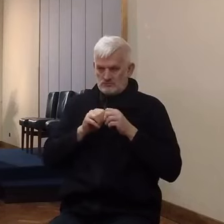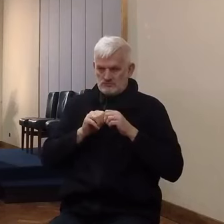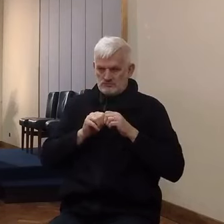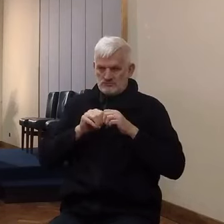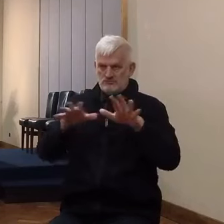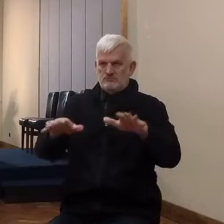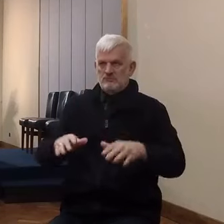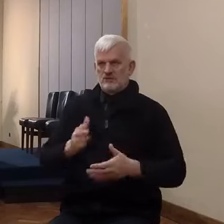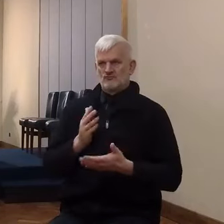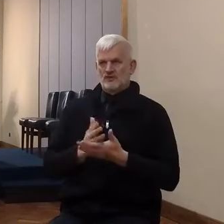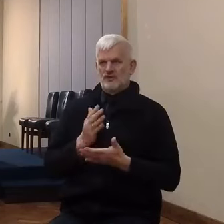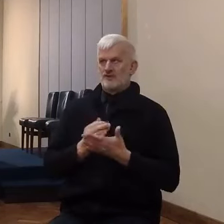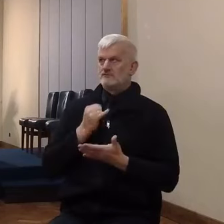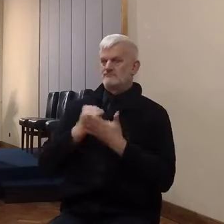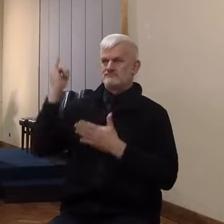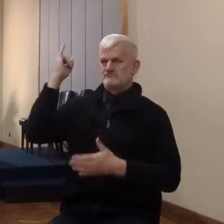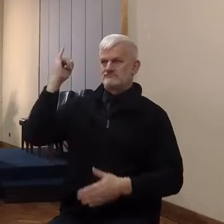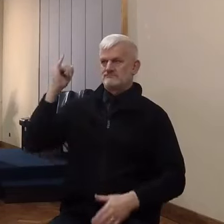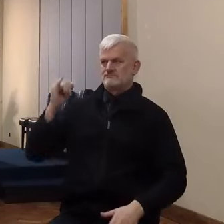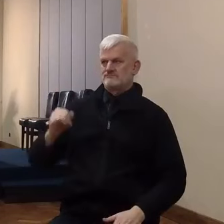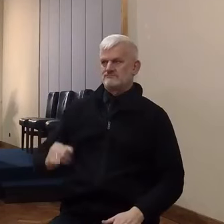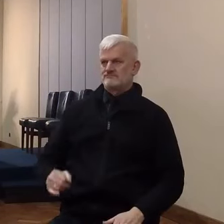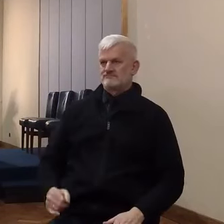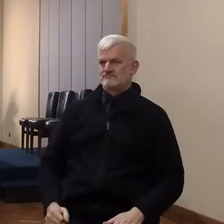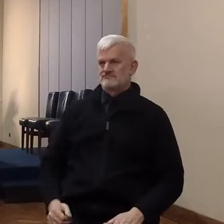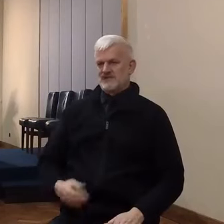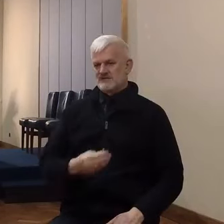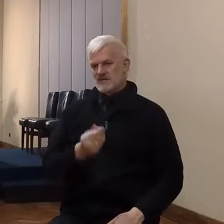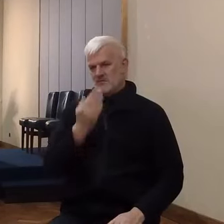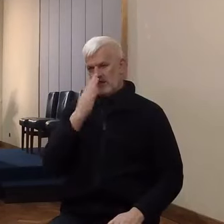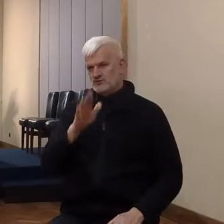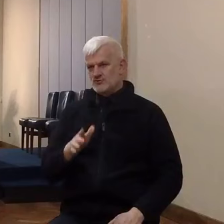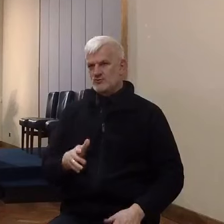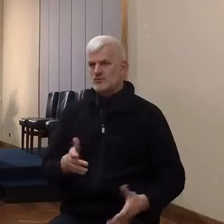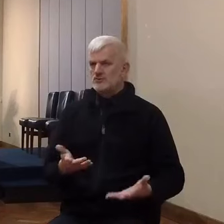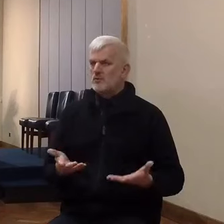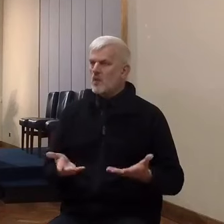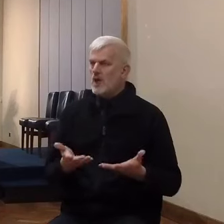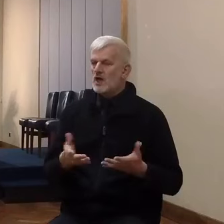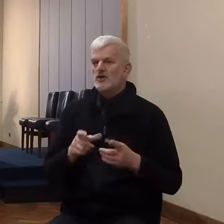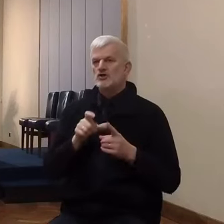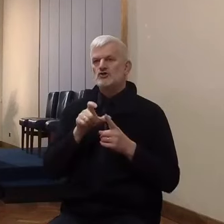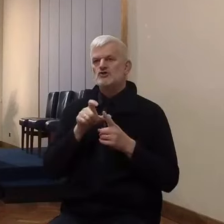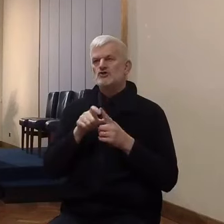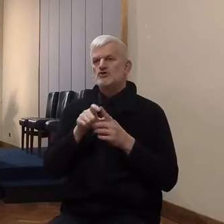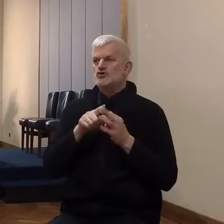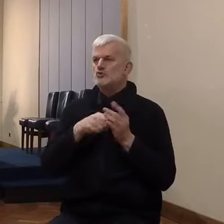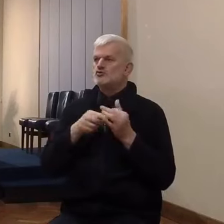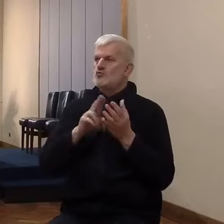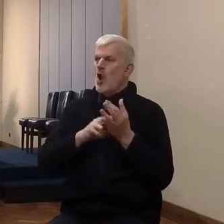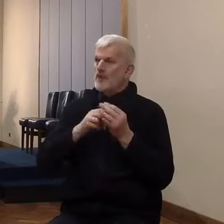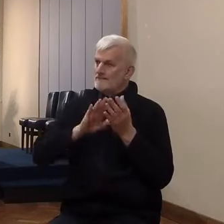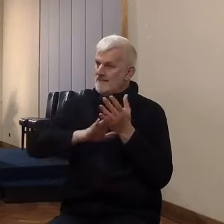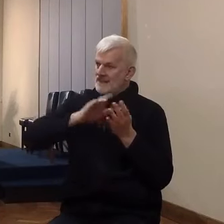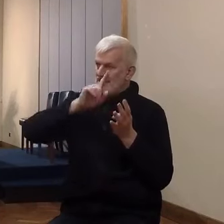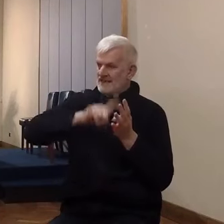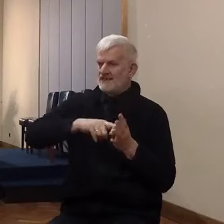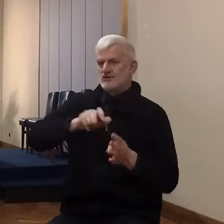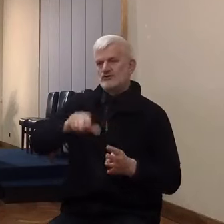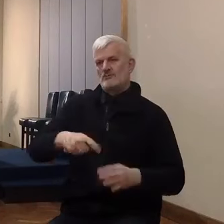to God. And I turn you back to Deuteronomy chapter 1, and we need to read about it, and we can see